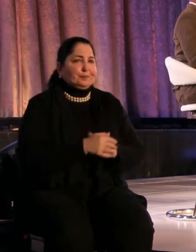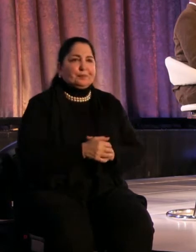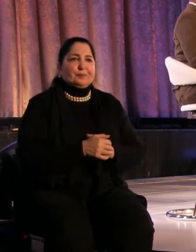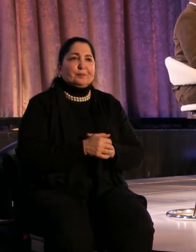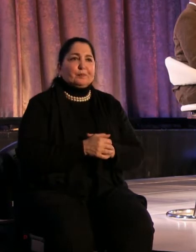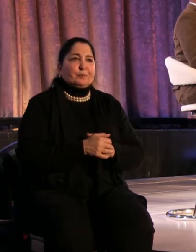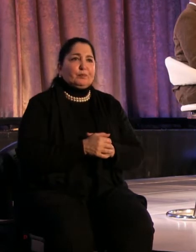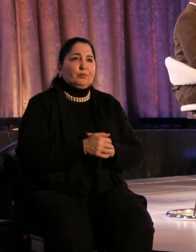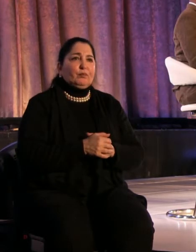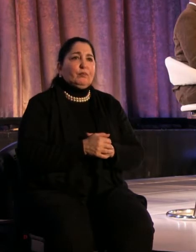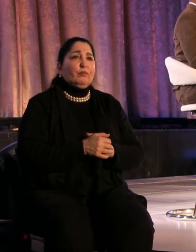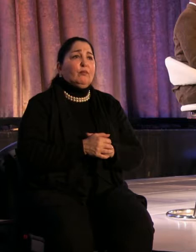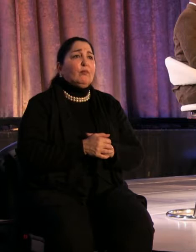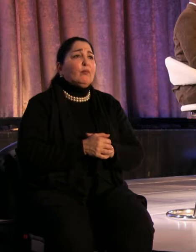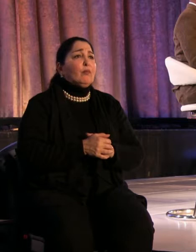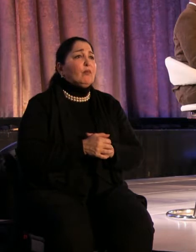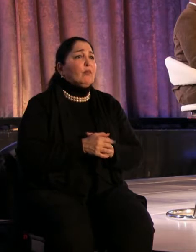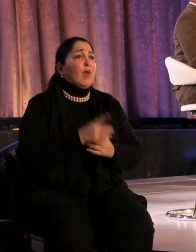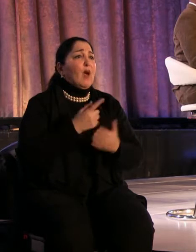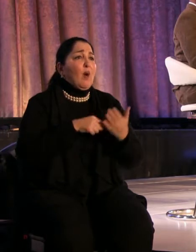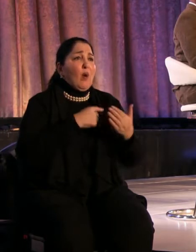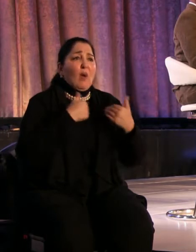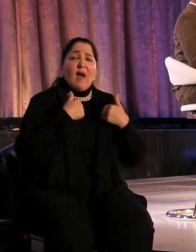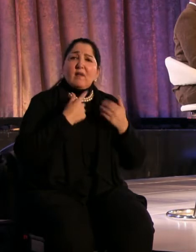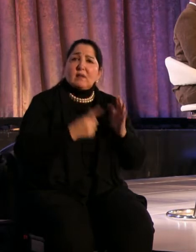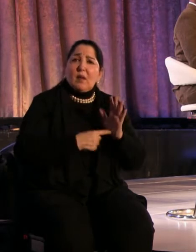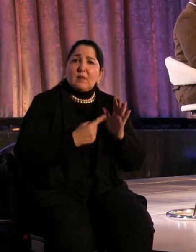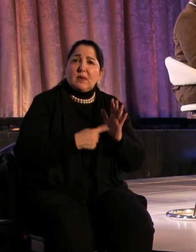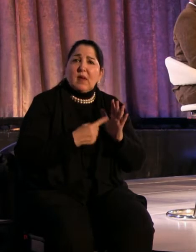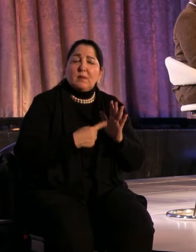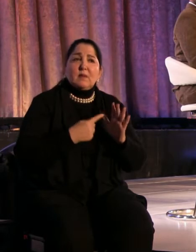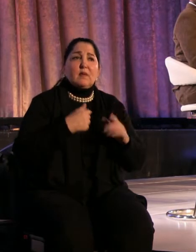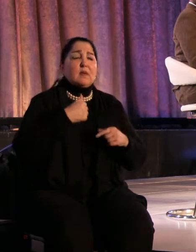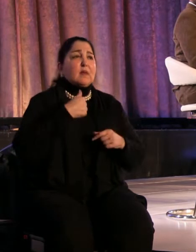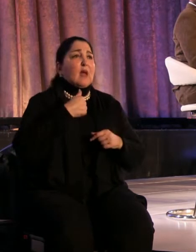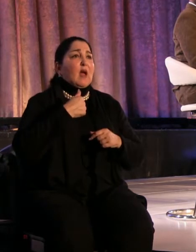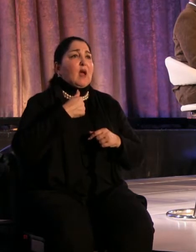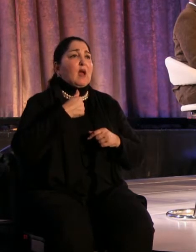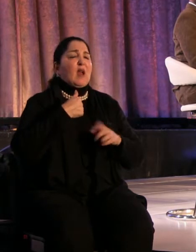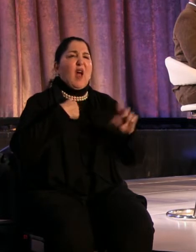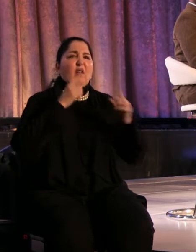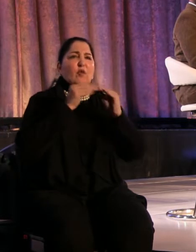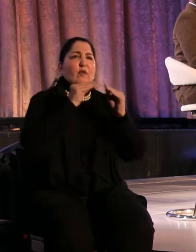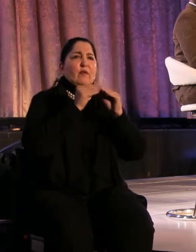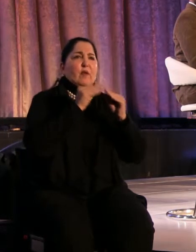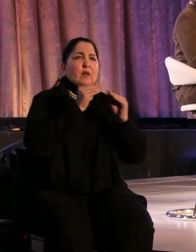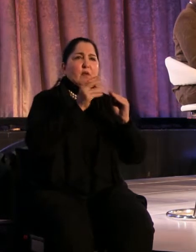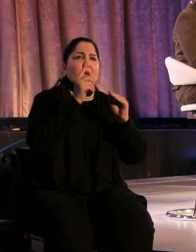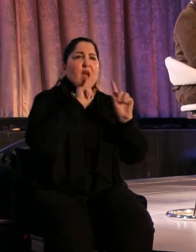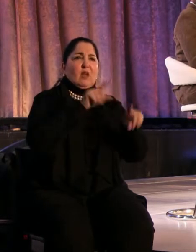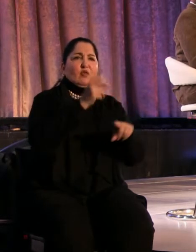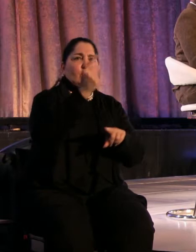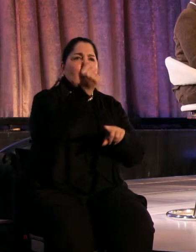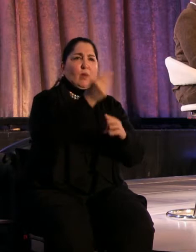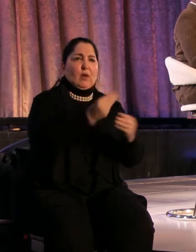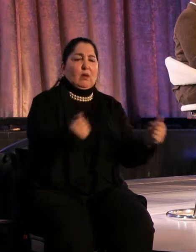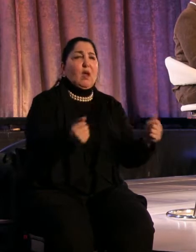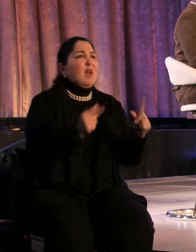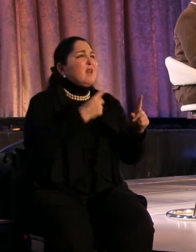mean, what we get sometimes, which I have to fix right away, is, oh, your dancers are so brave.